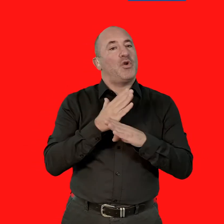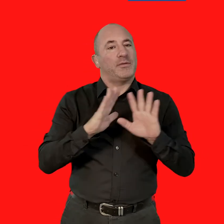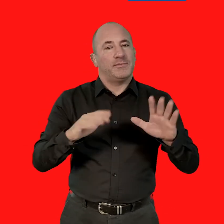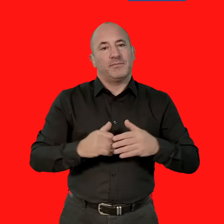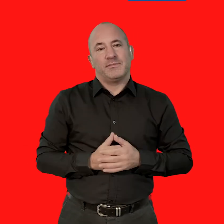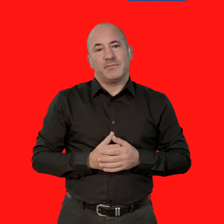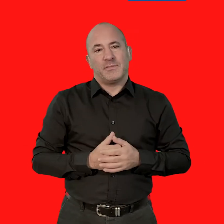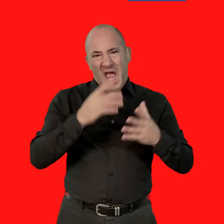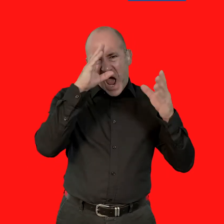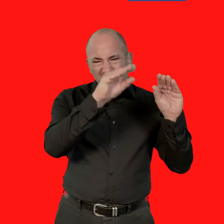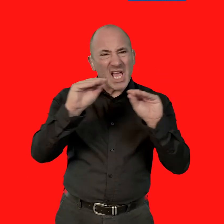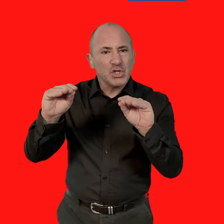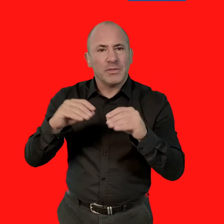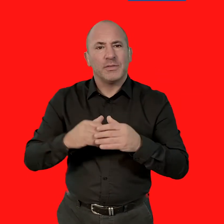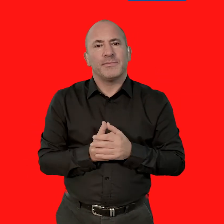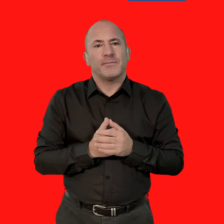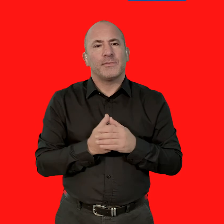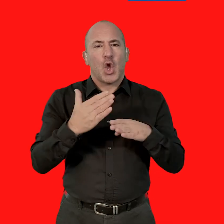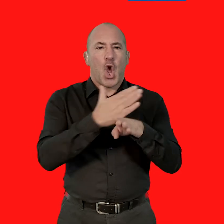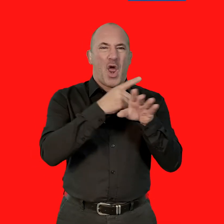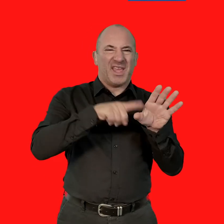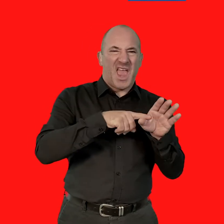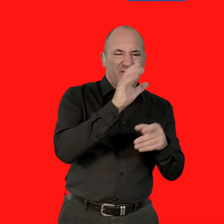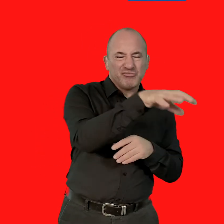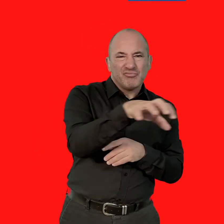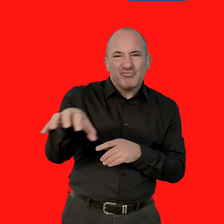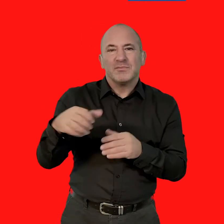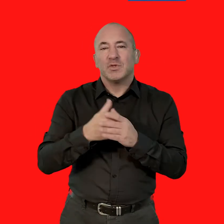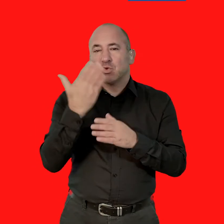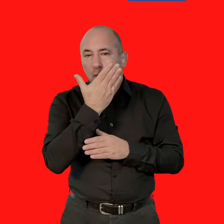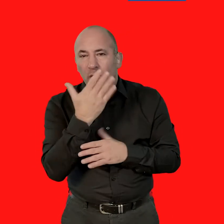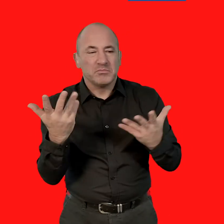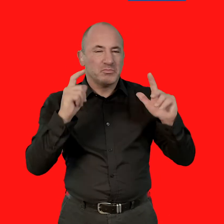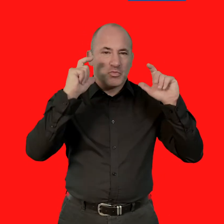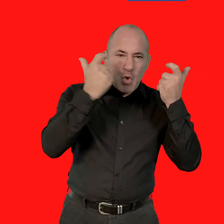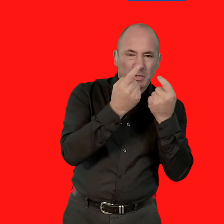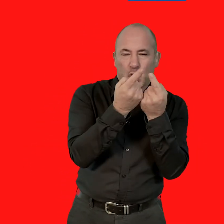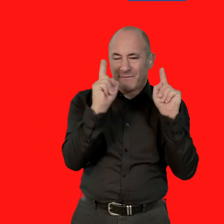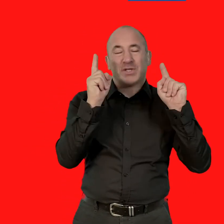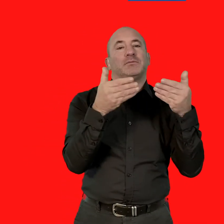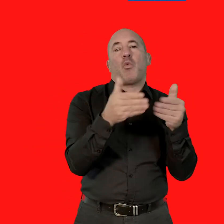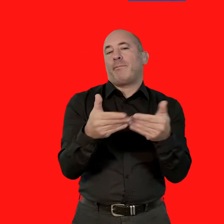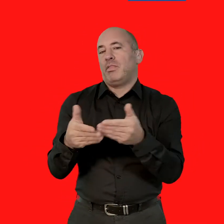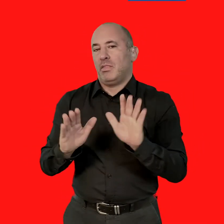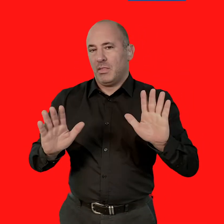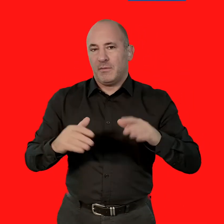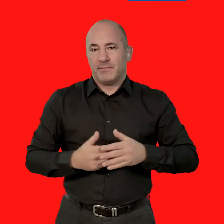Education. Early year settings, schools, colleges and universities. Open.